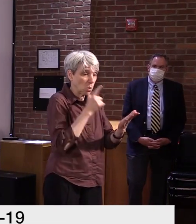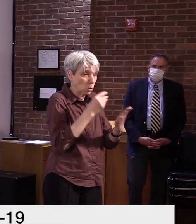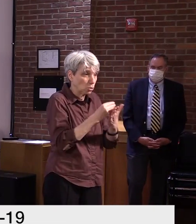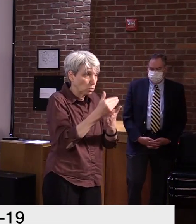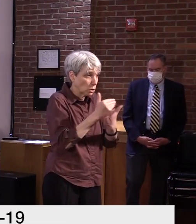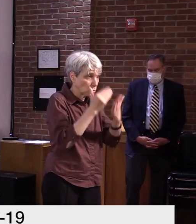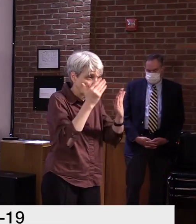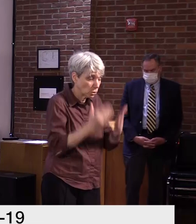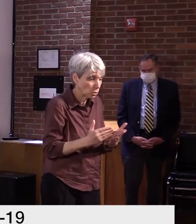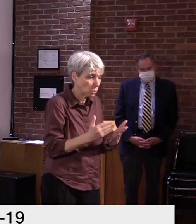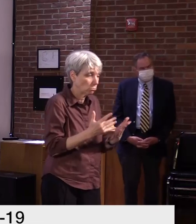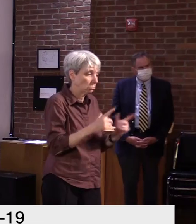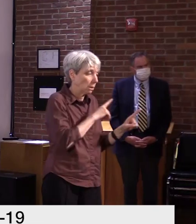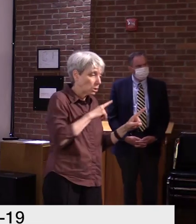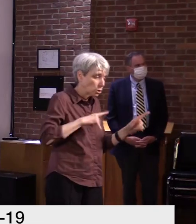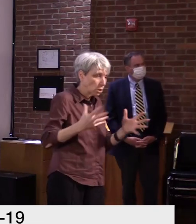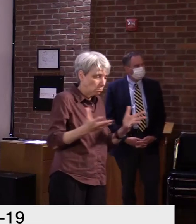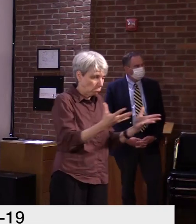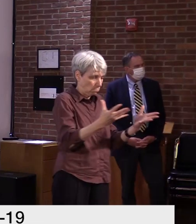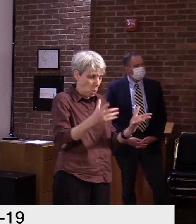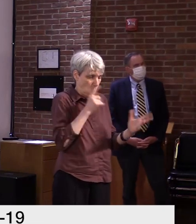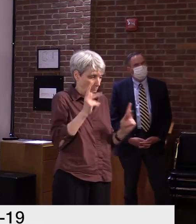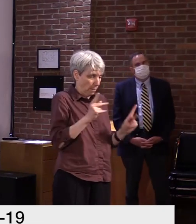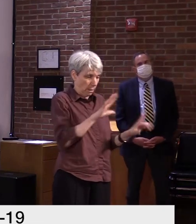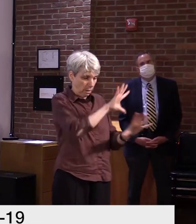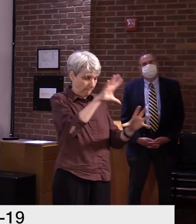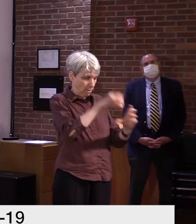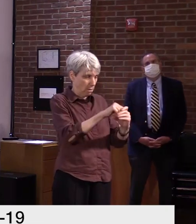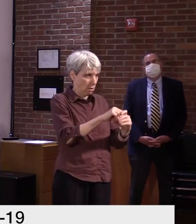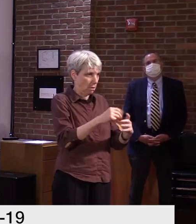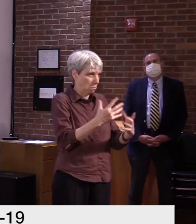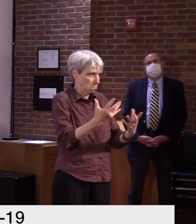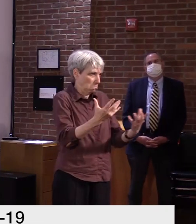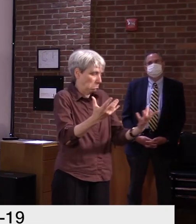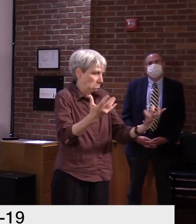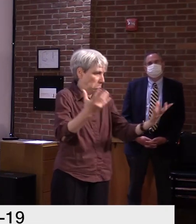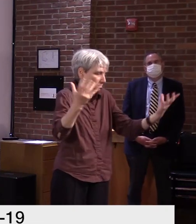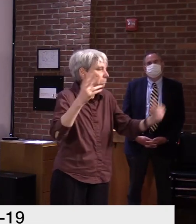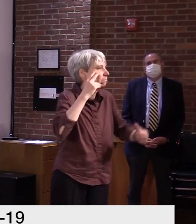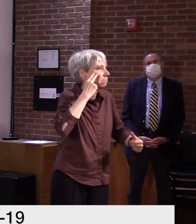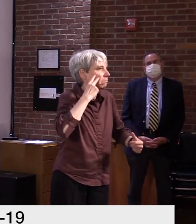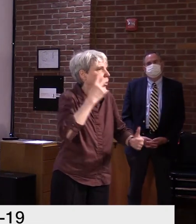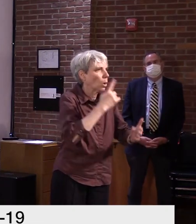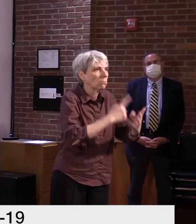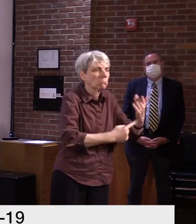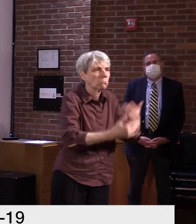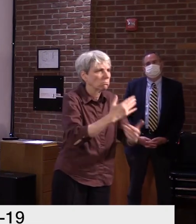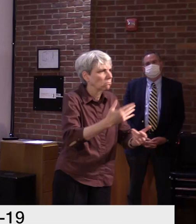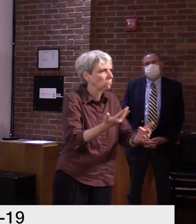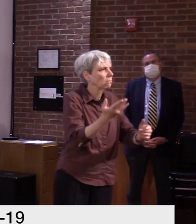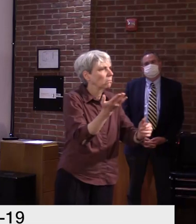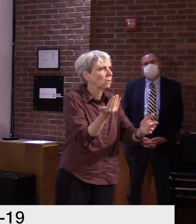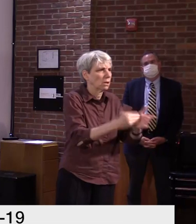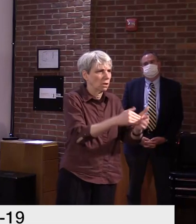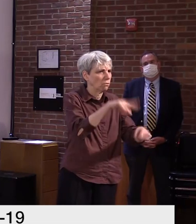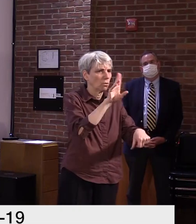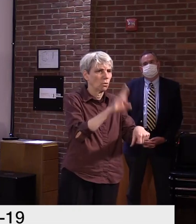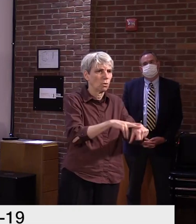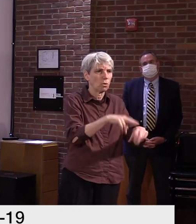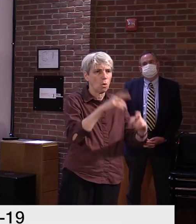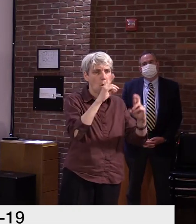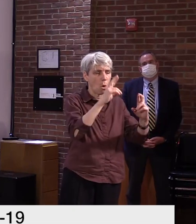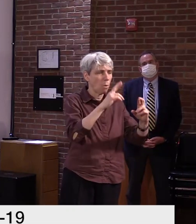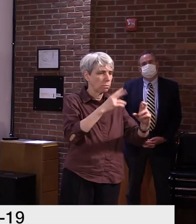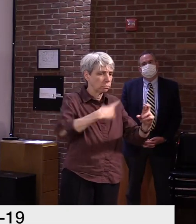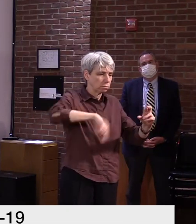what the circumstances look like, we'll, you know, well, I'm sure it'll come up and, and we'll, uh, we'll try and